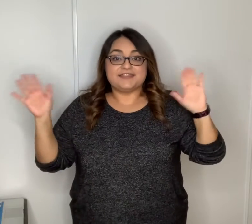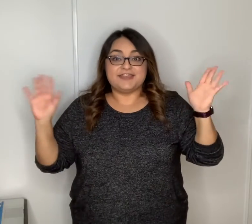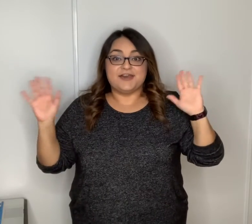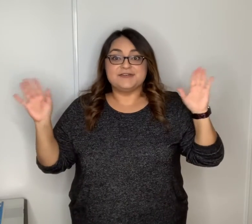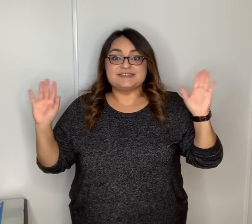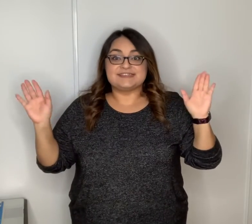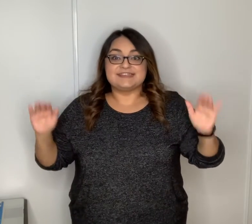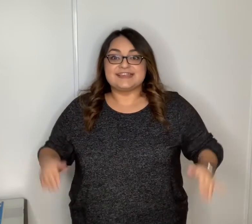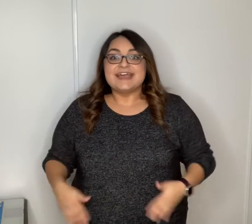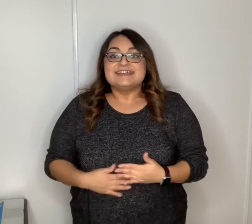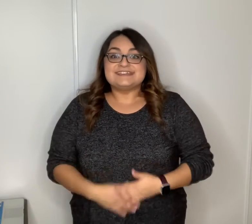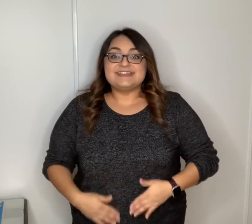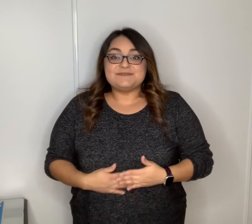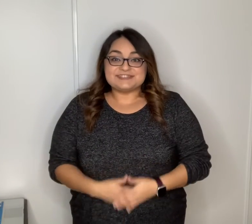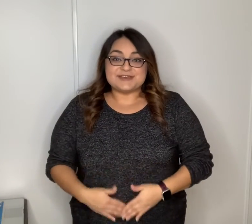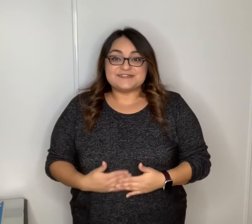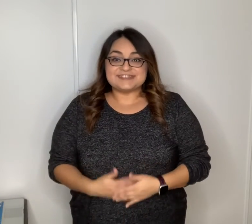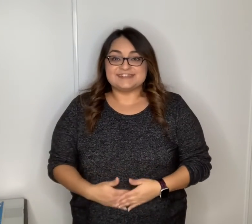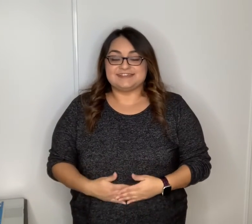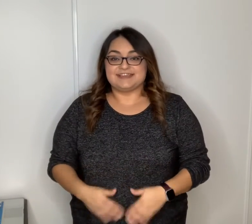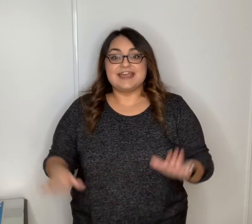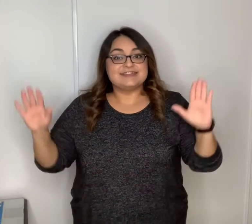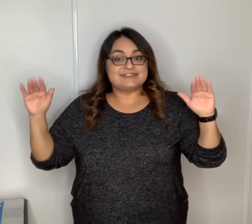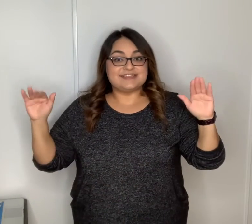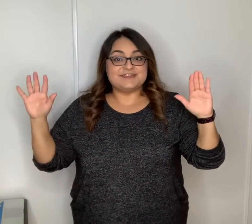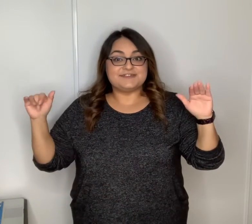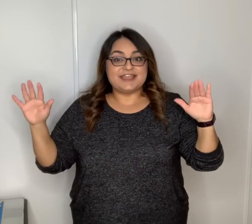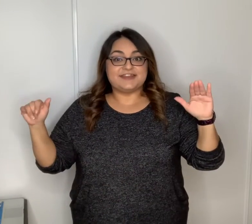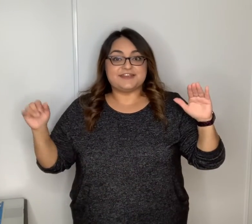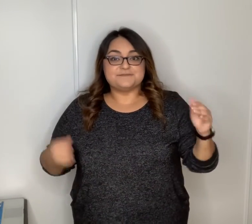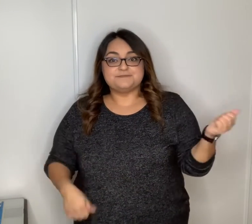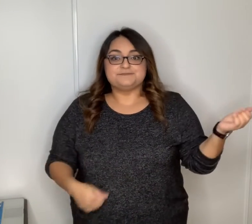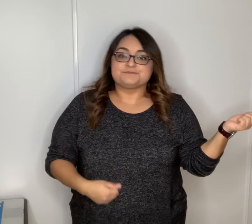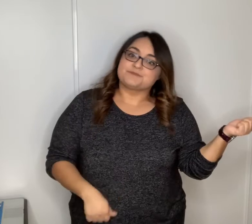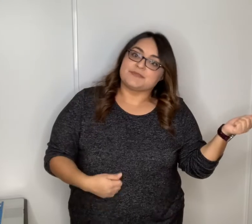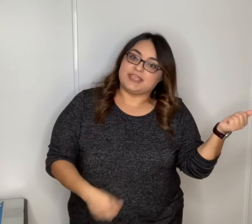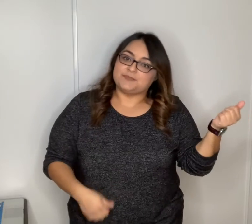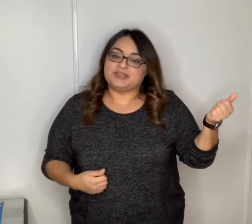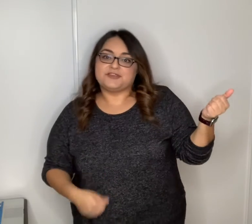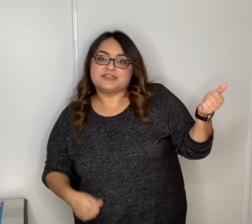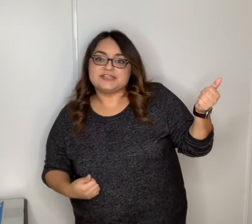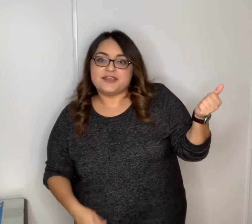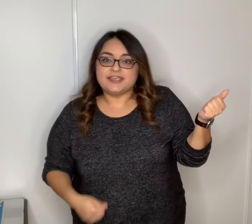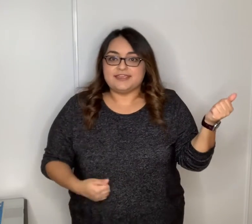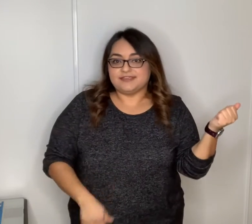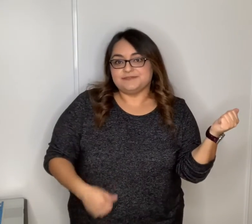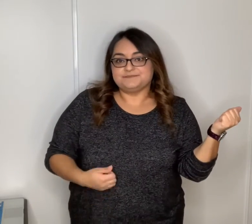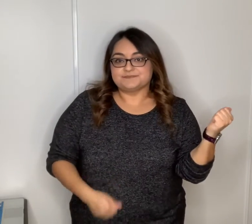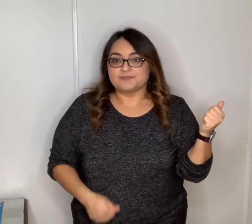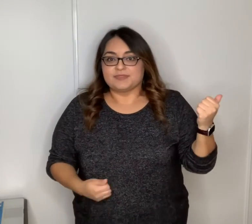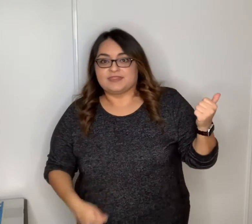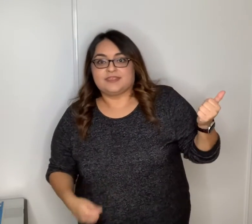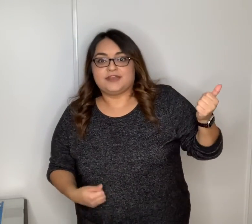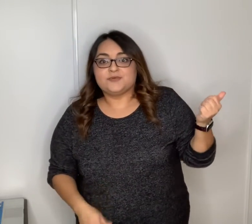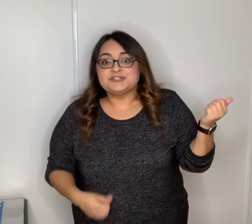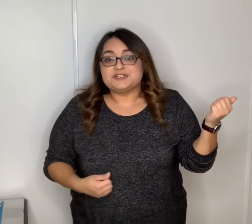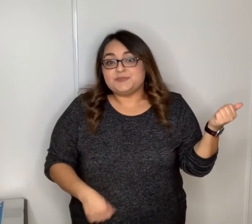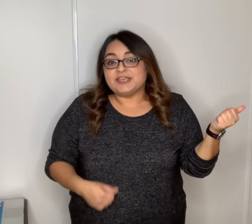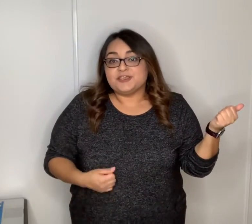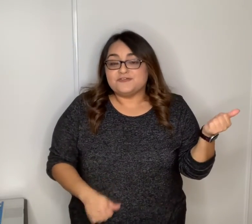Adios. Cinnamon toast. See you later. And then play your guitar again. And I want you to pick your